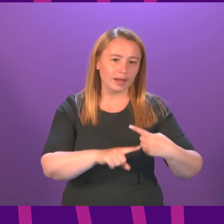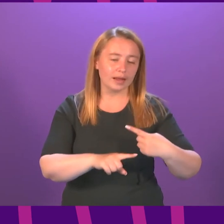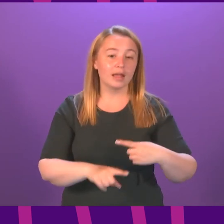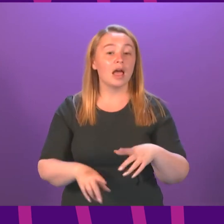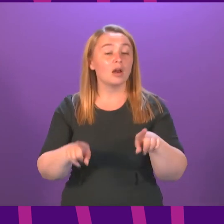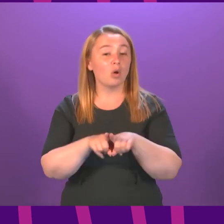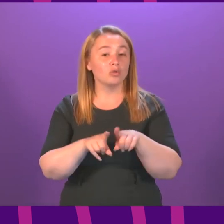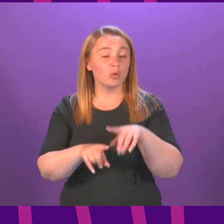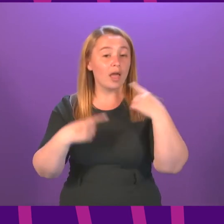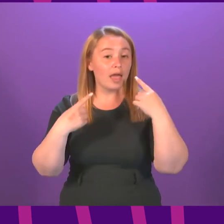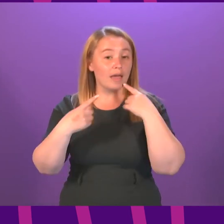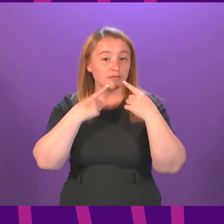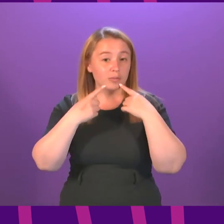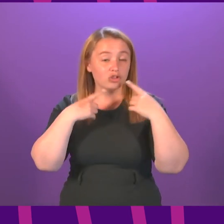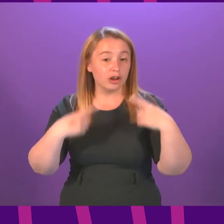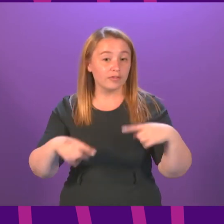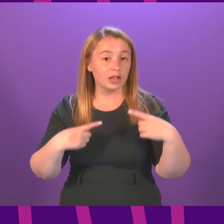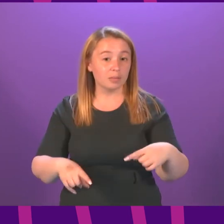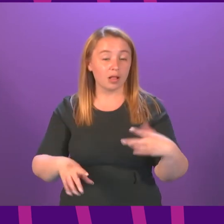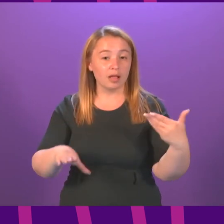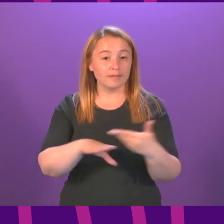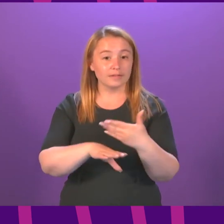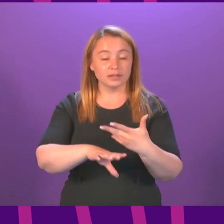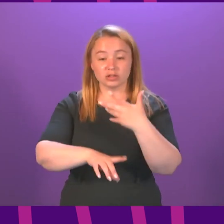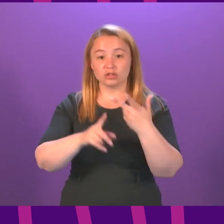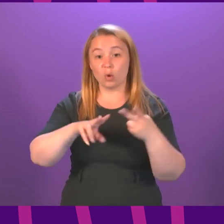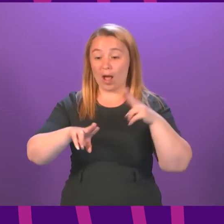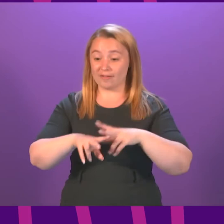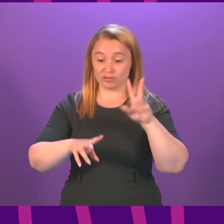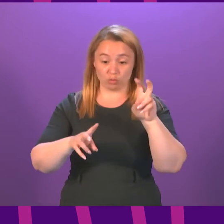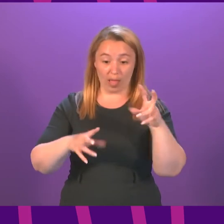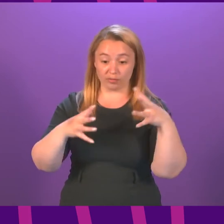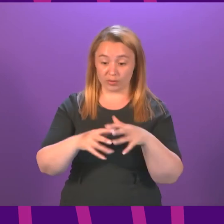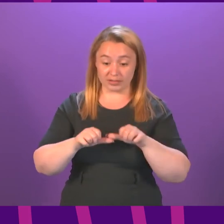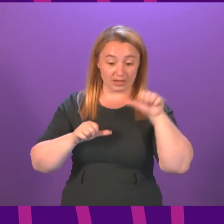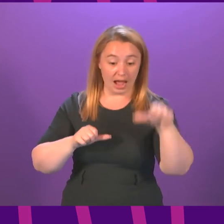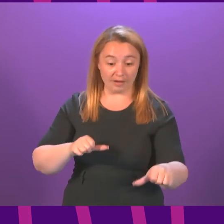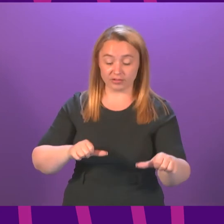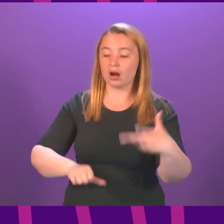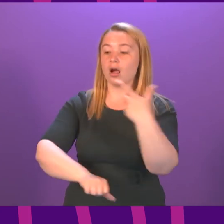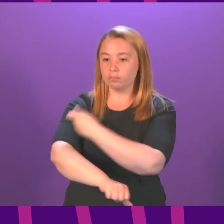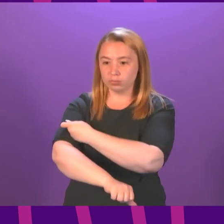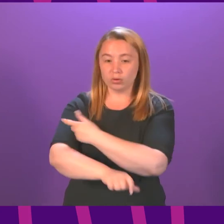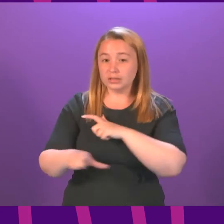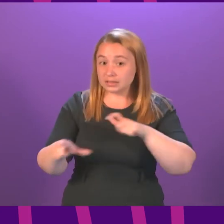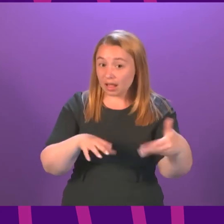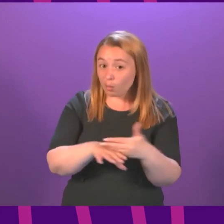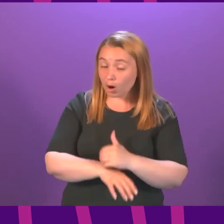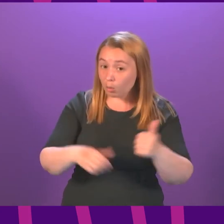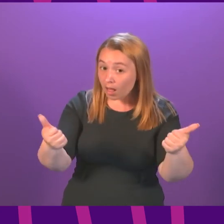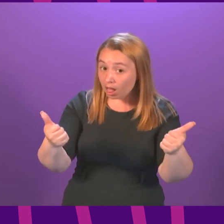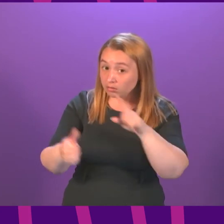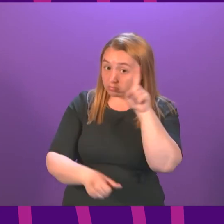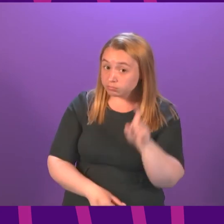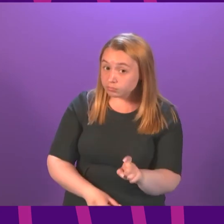information is available as the efficacy of a second vaccination administered beyond 12 weeks First Minister This is a really important issue